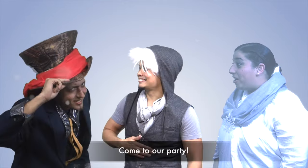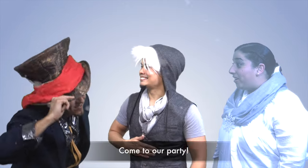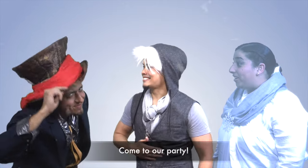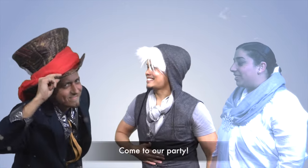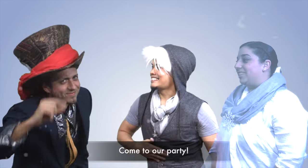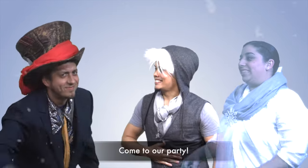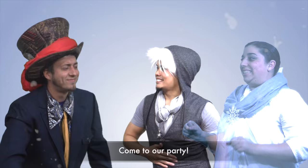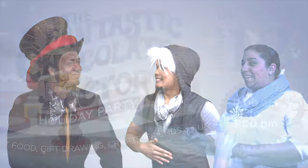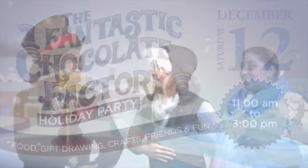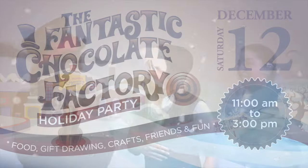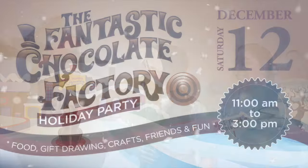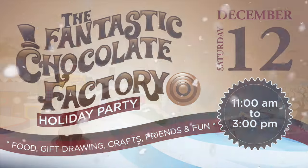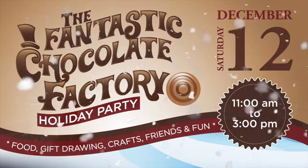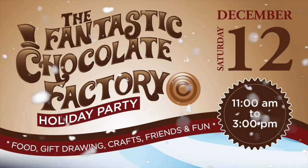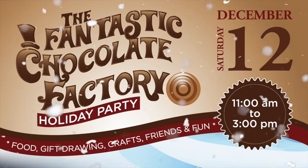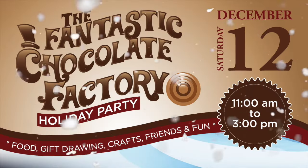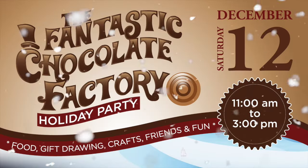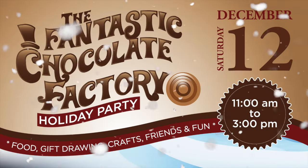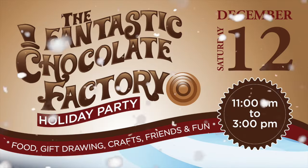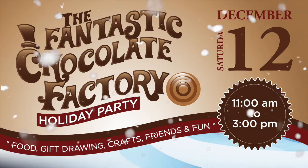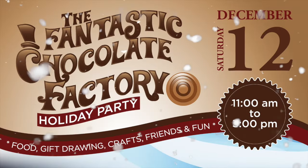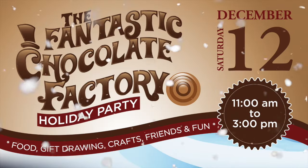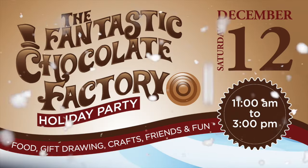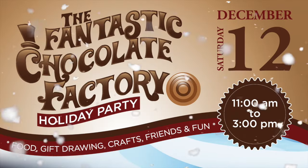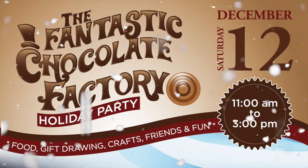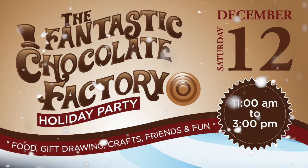Are you ready? Come to our party. Okay.